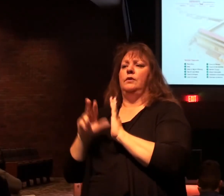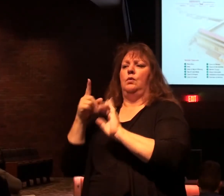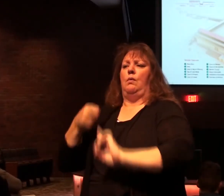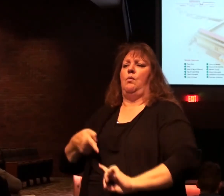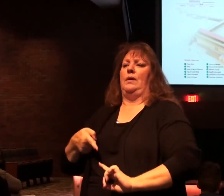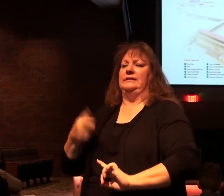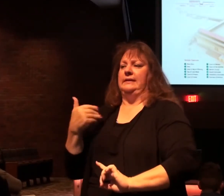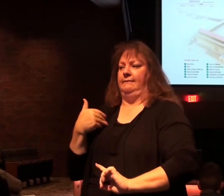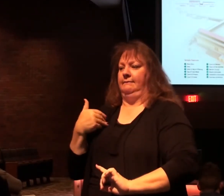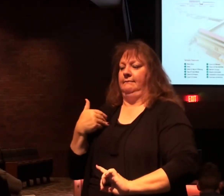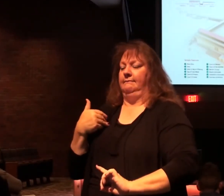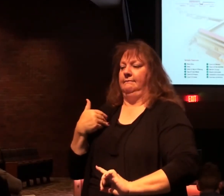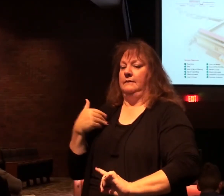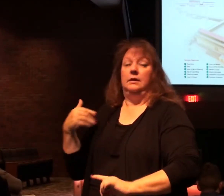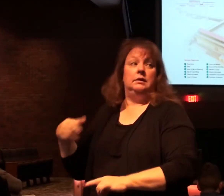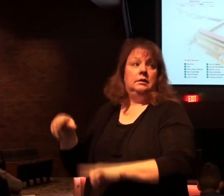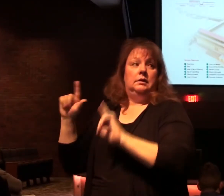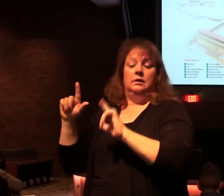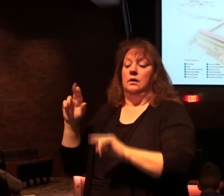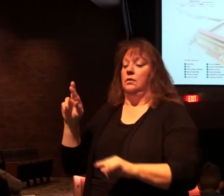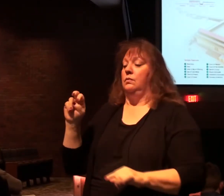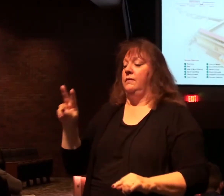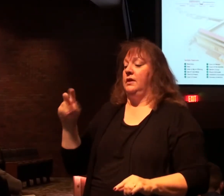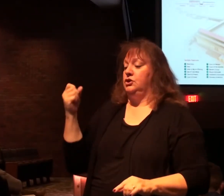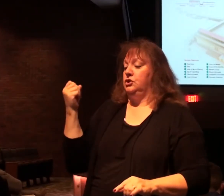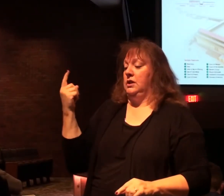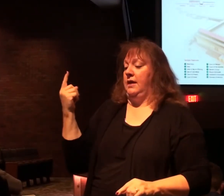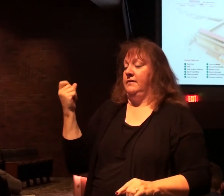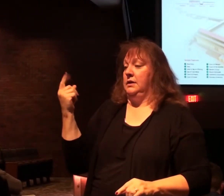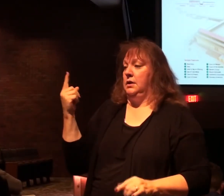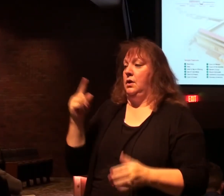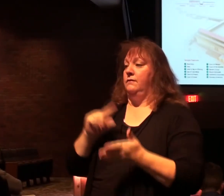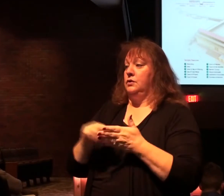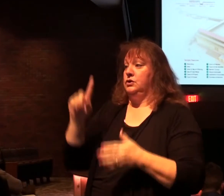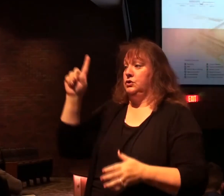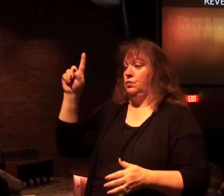So if you put up Revelation 11, 1 and 2.